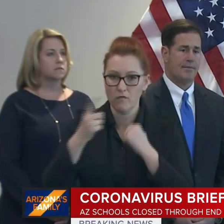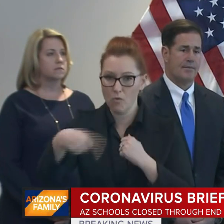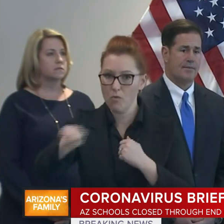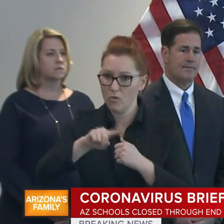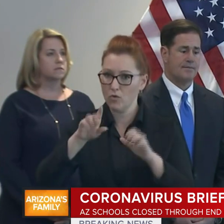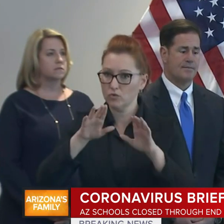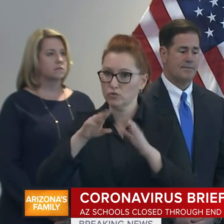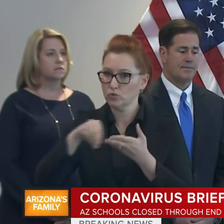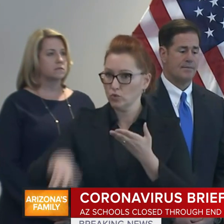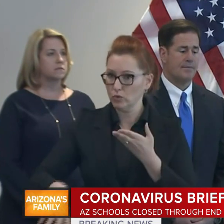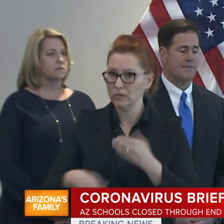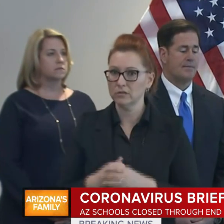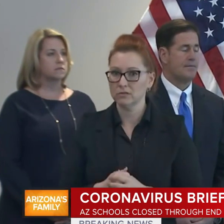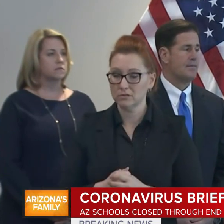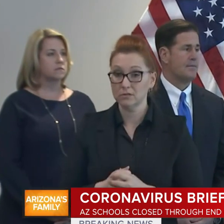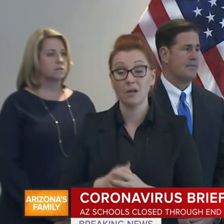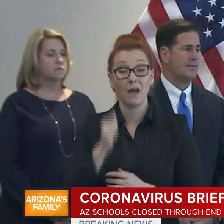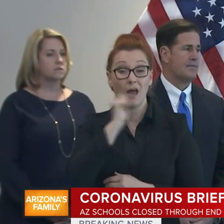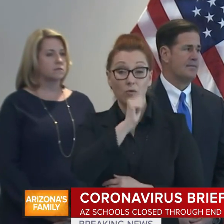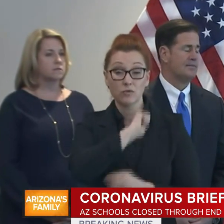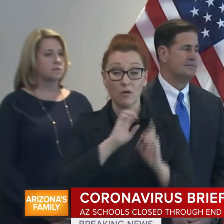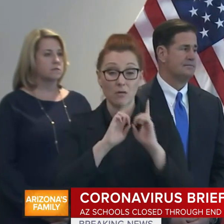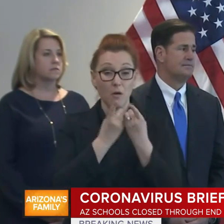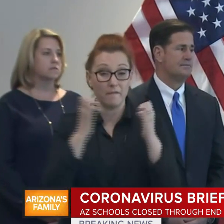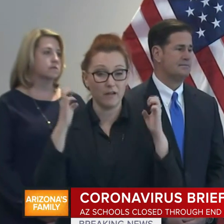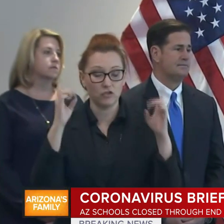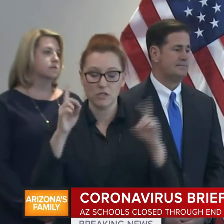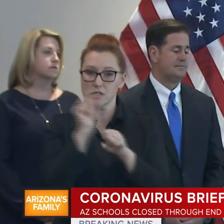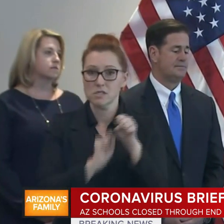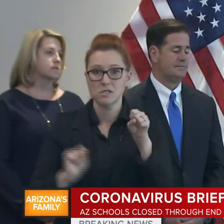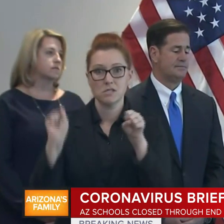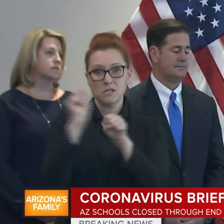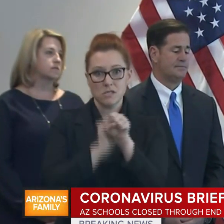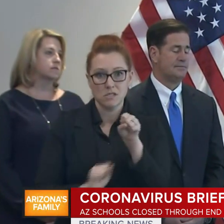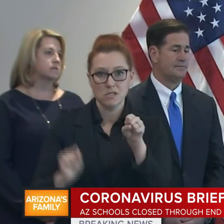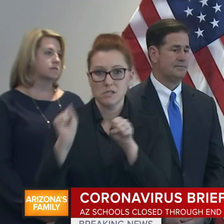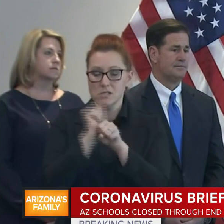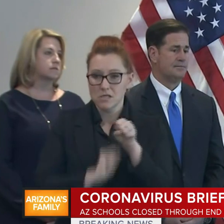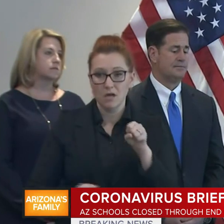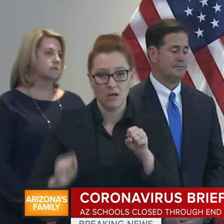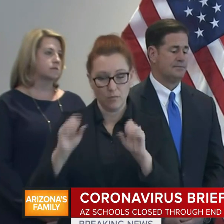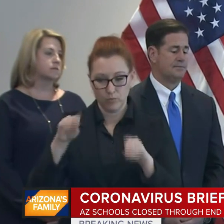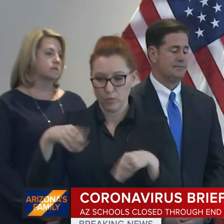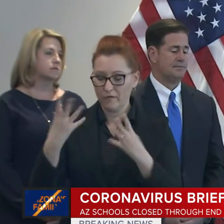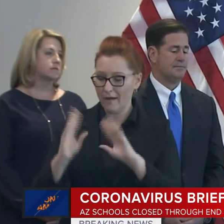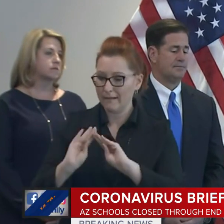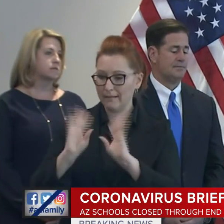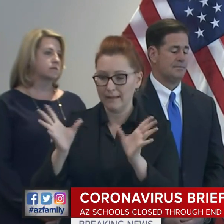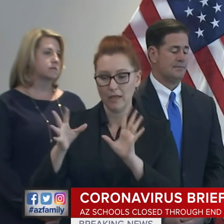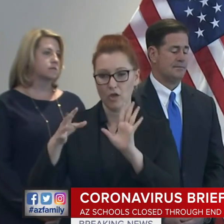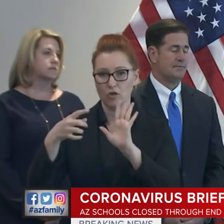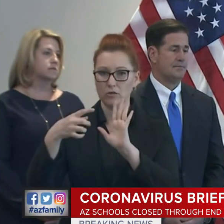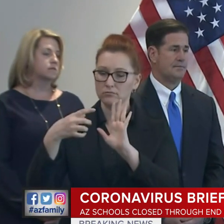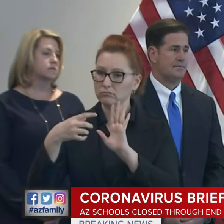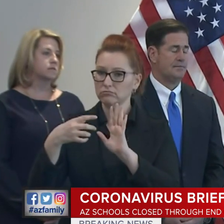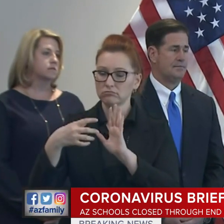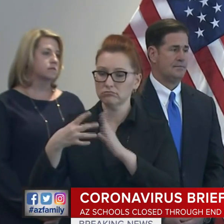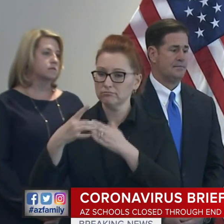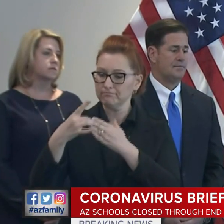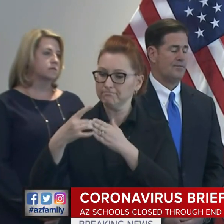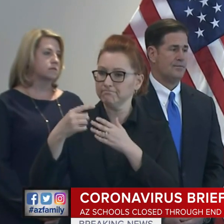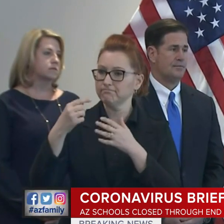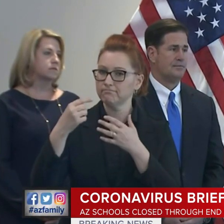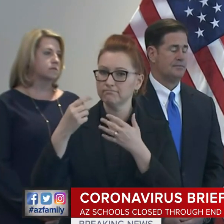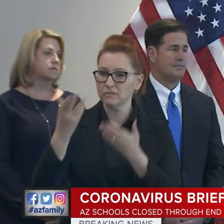Department of Education is working overtime to provide clear guidance to schools on how to ensure continuity of